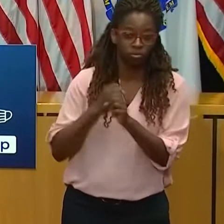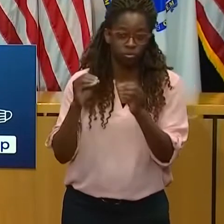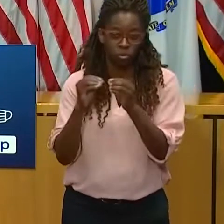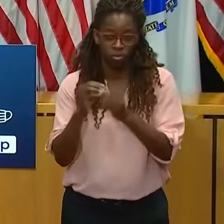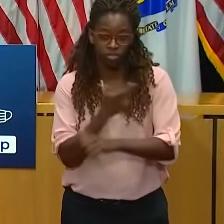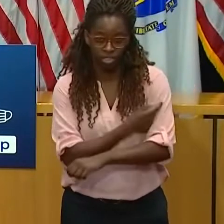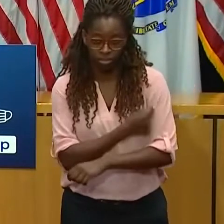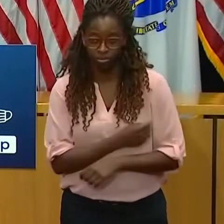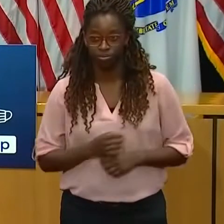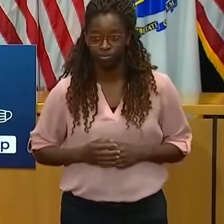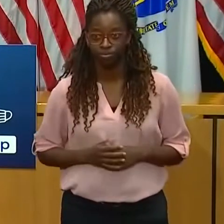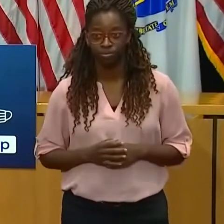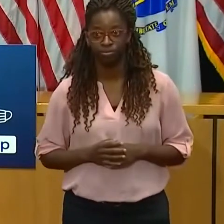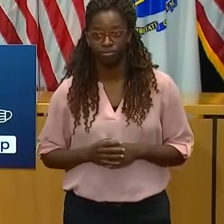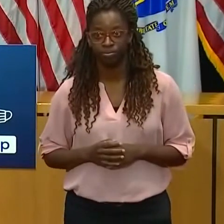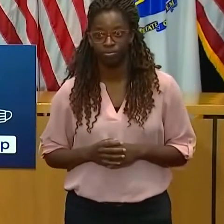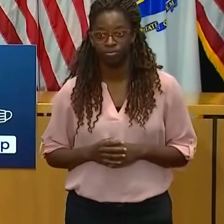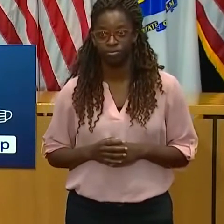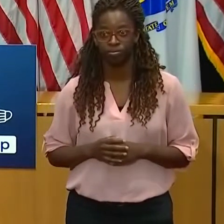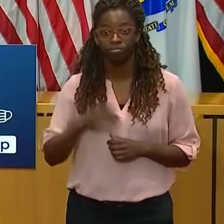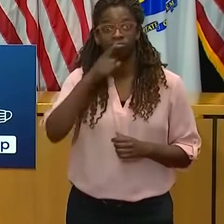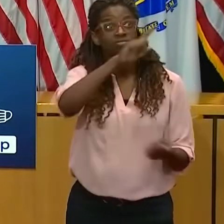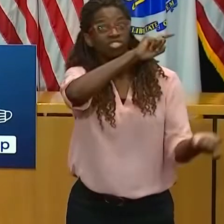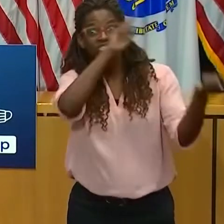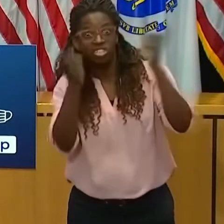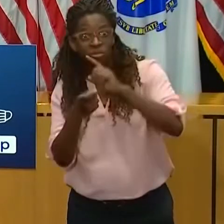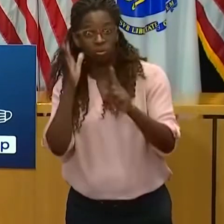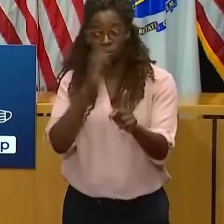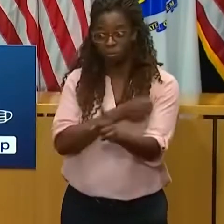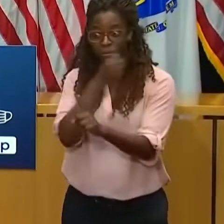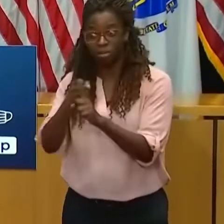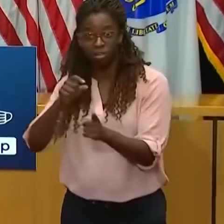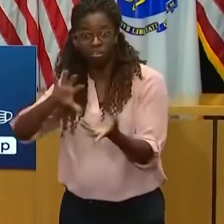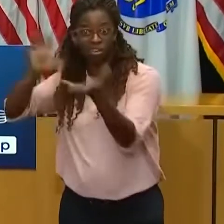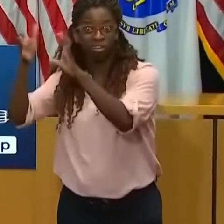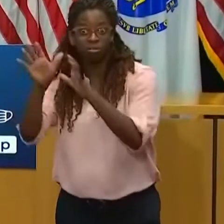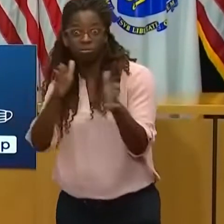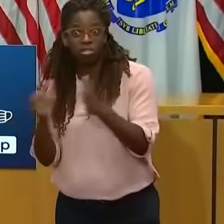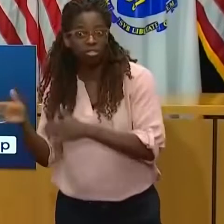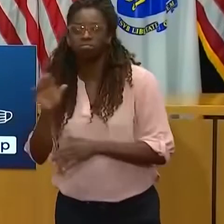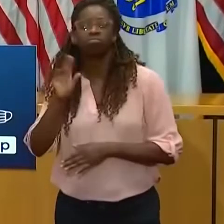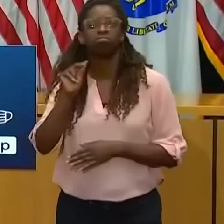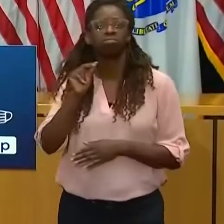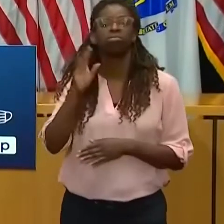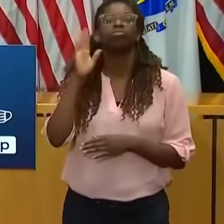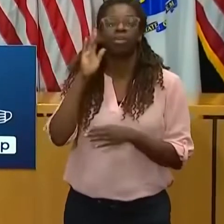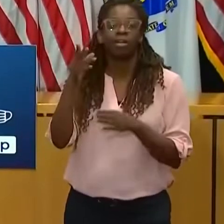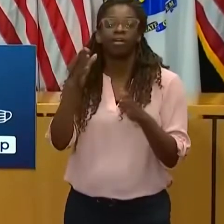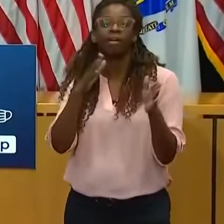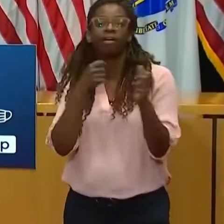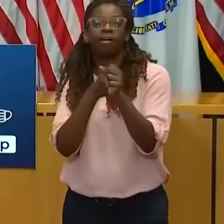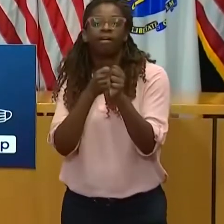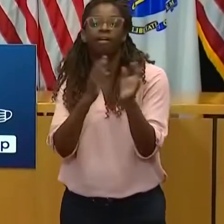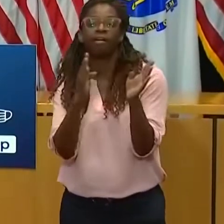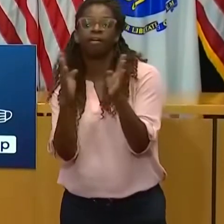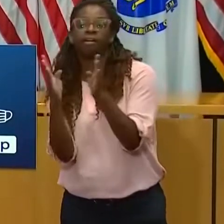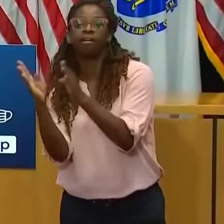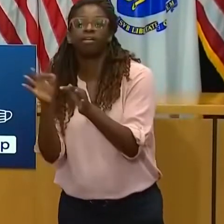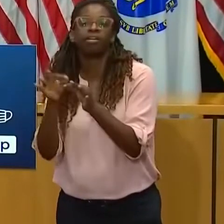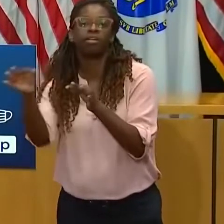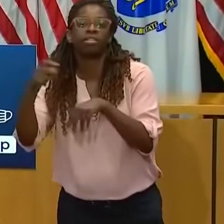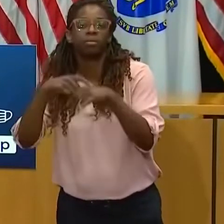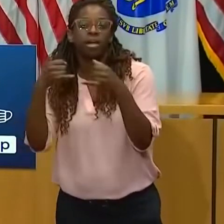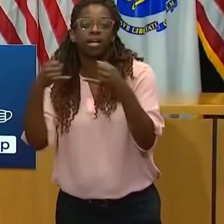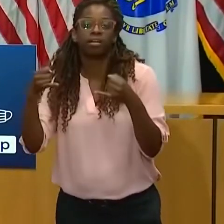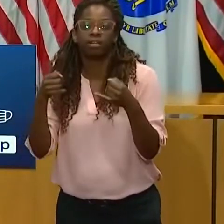will just result in a slight delay in the overall process. And it's not clear yet if it will affect the timelines we've discussed in any meaningful way.